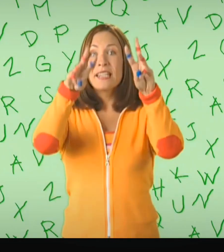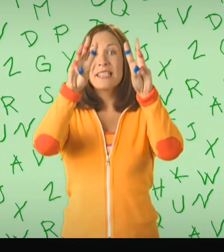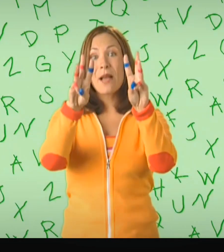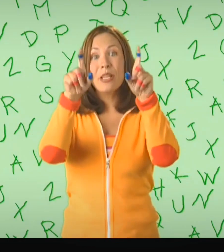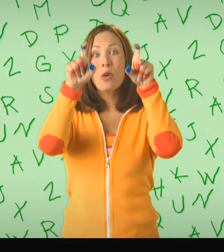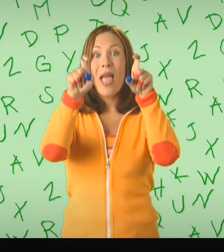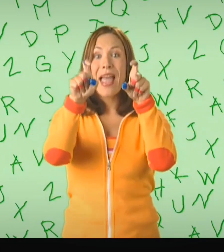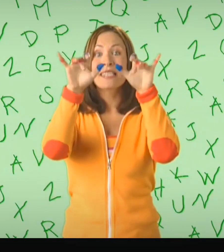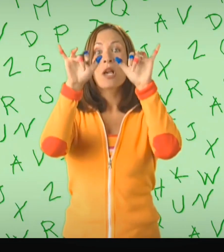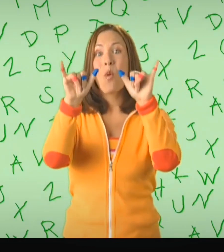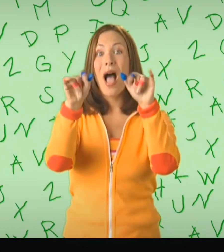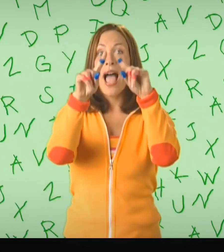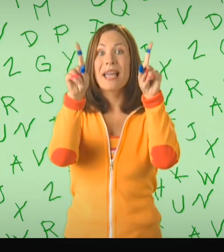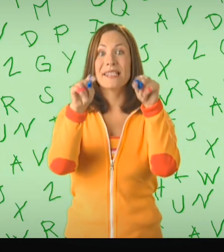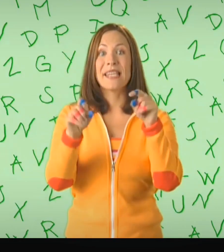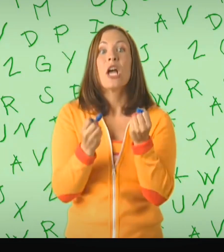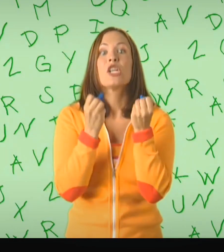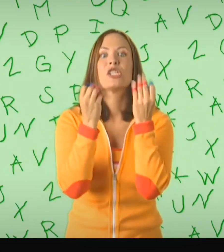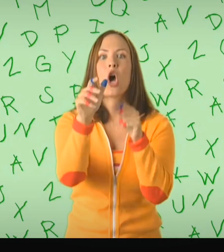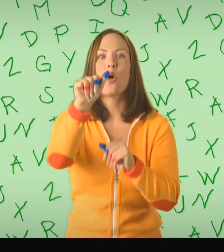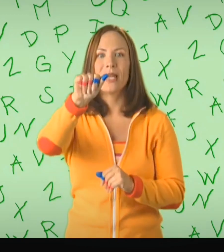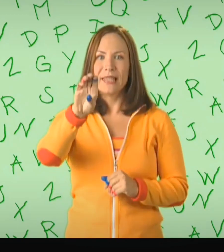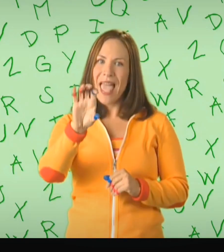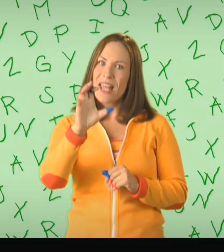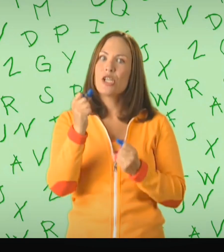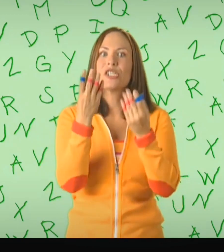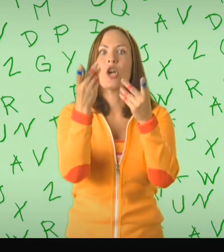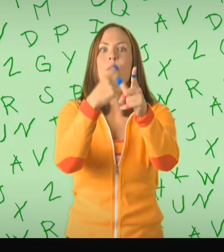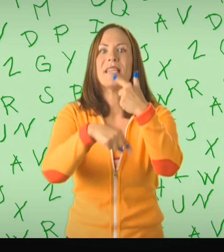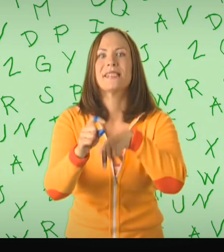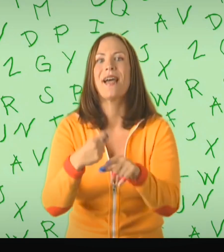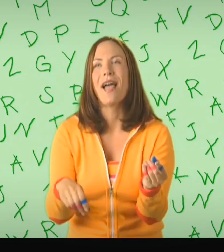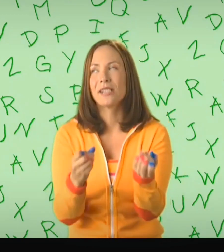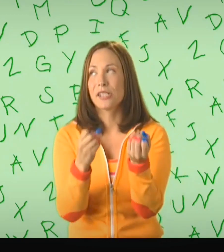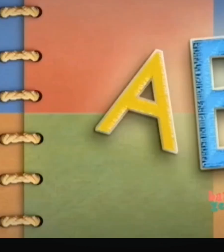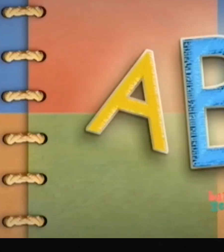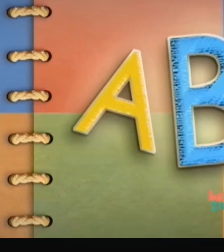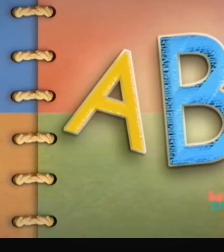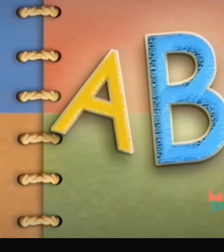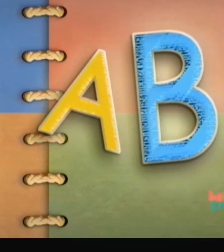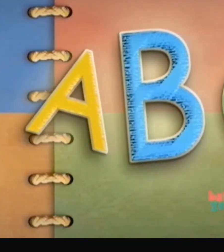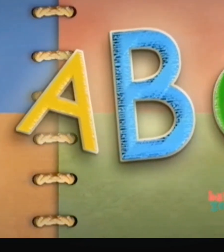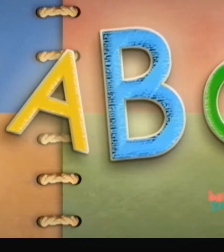W, X, Y, Z So many letters, so many signs, so many words in so little time